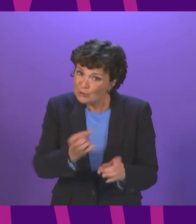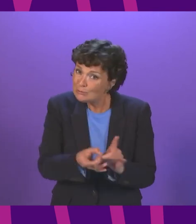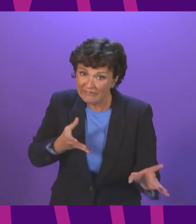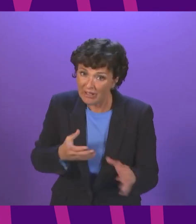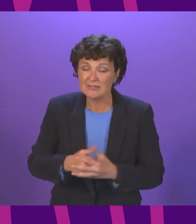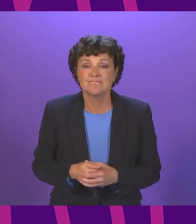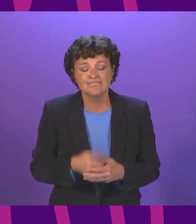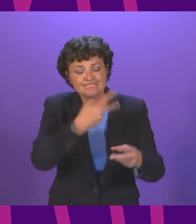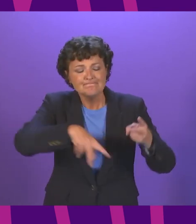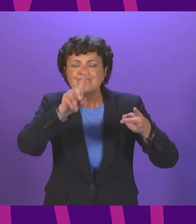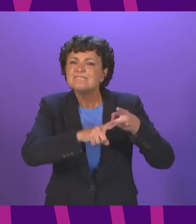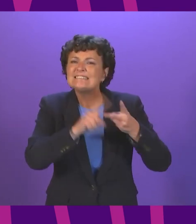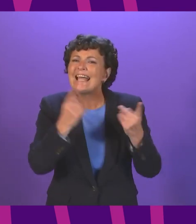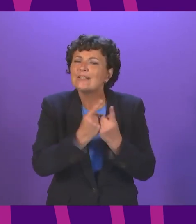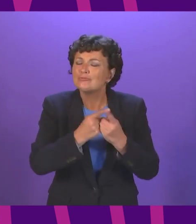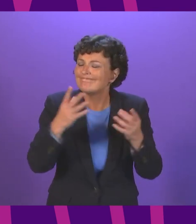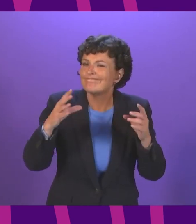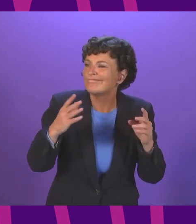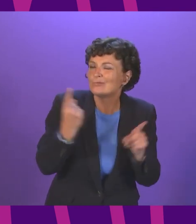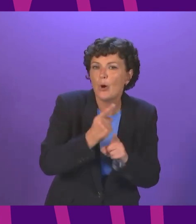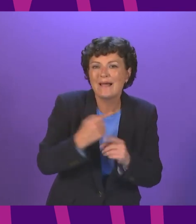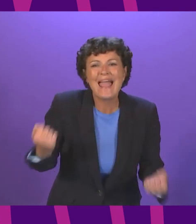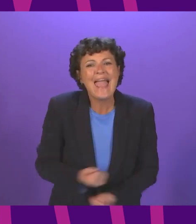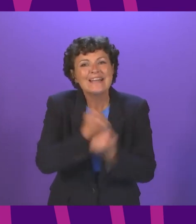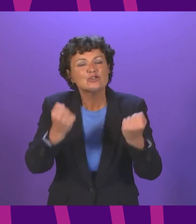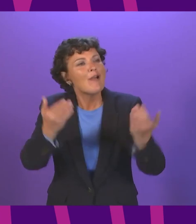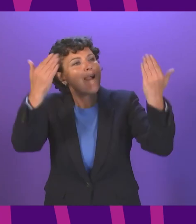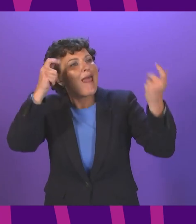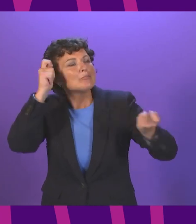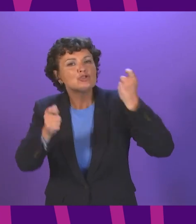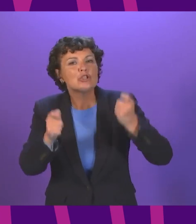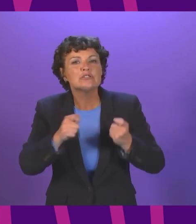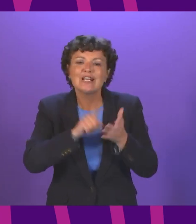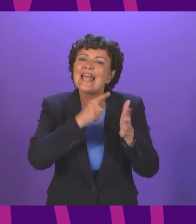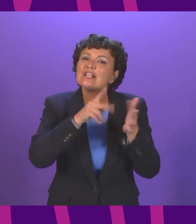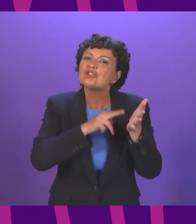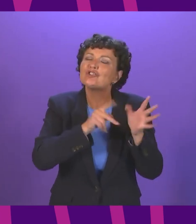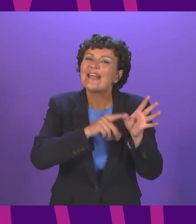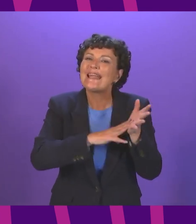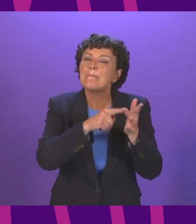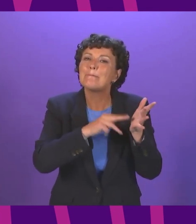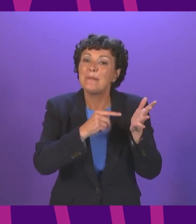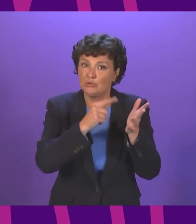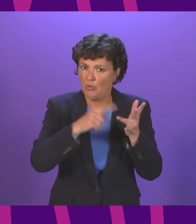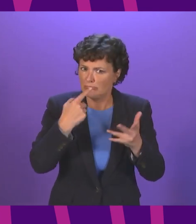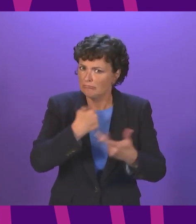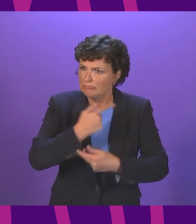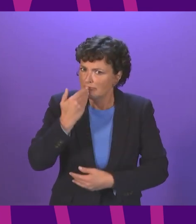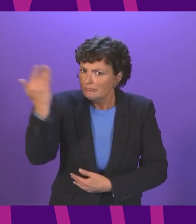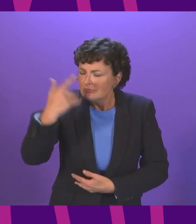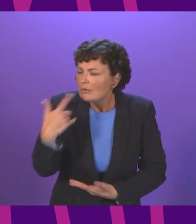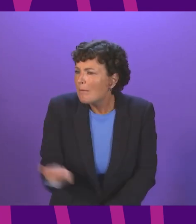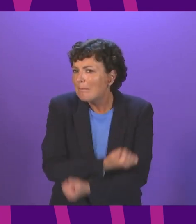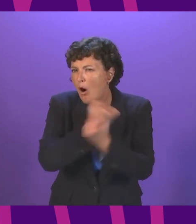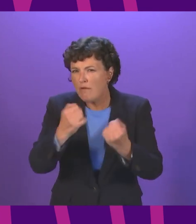issue is around energy and climate change where Jenny Minto made a powerful speech about the renewable capacity